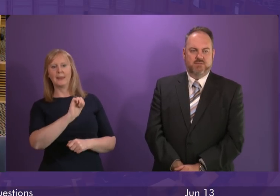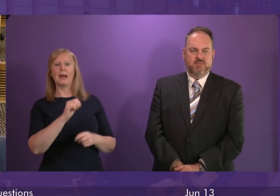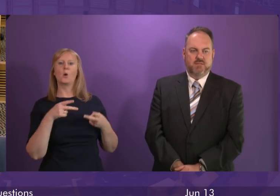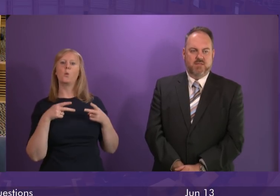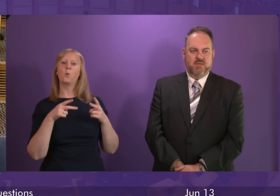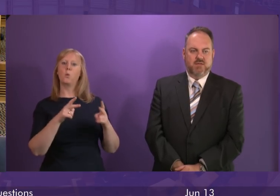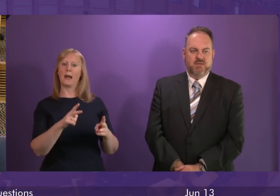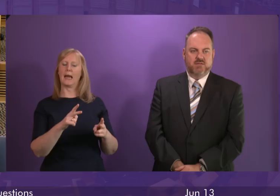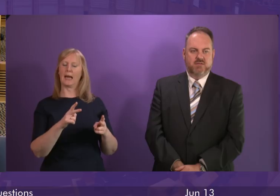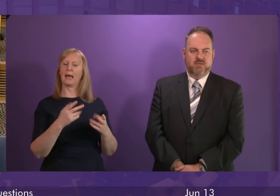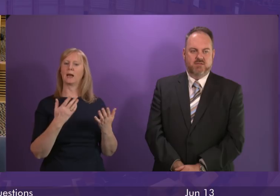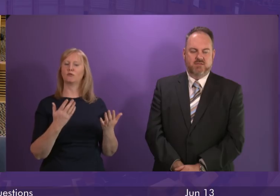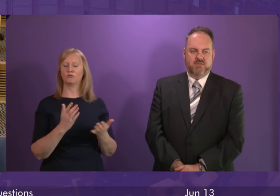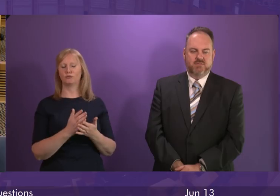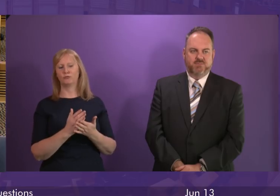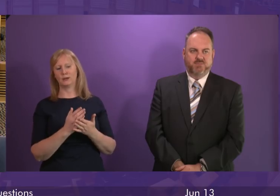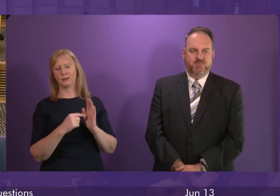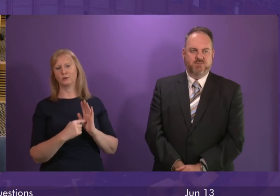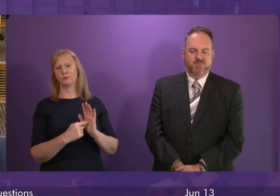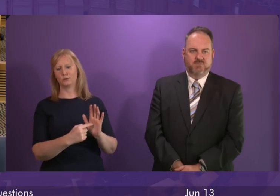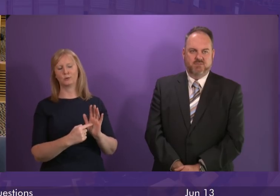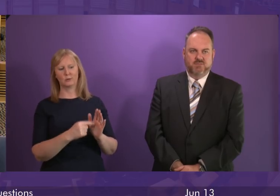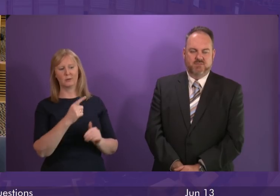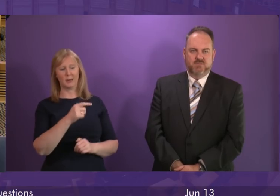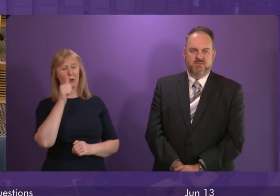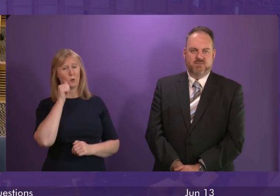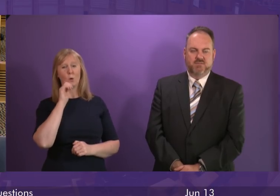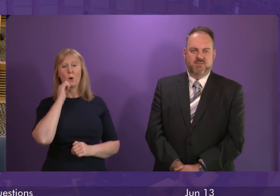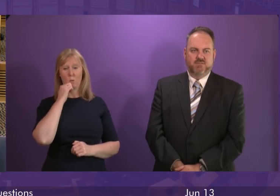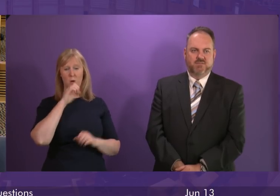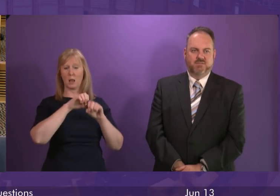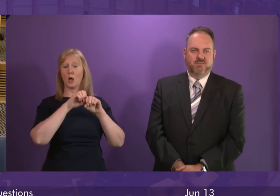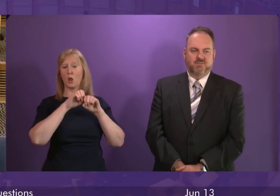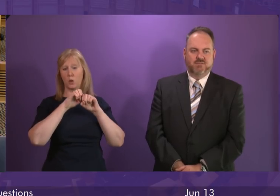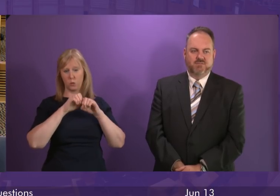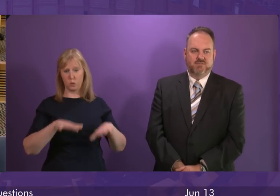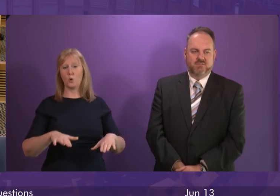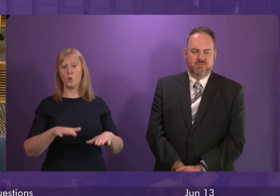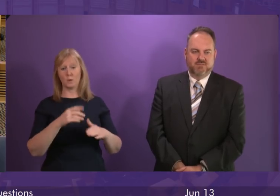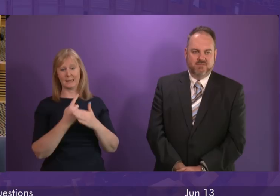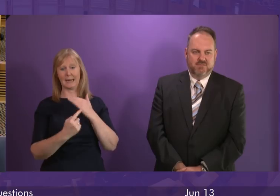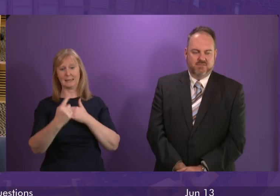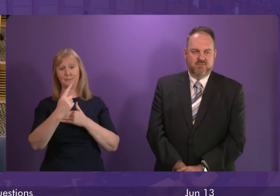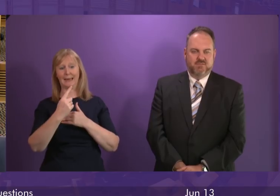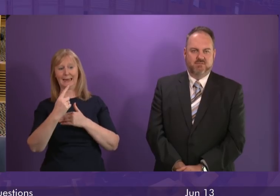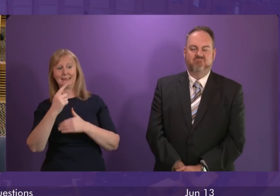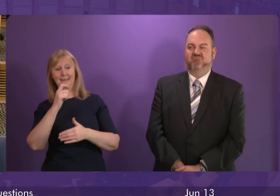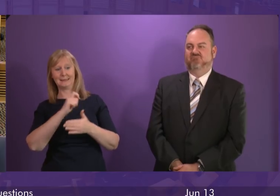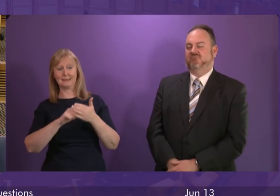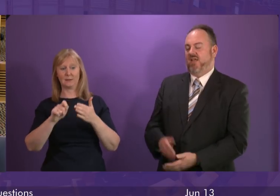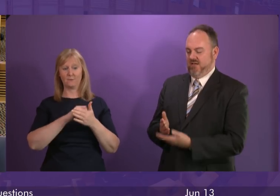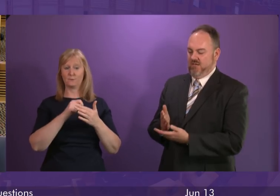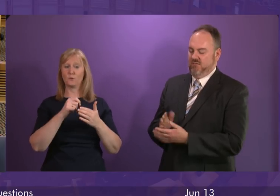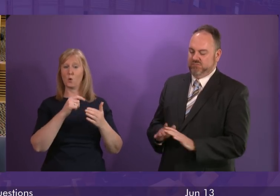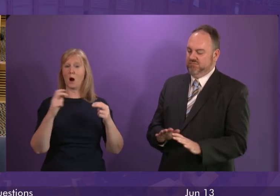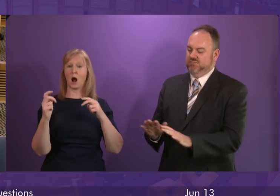they they say it just demonstrates that they know they are losing the argument on independence so they're reduced